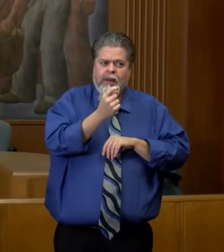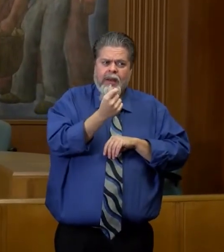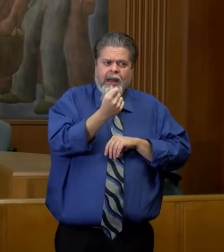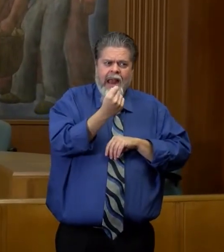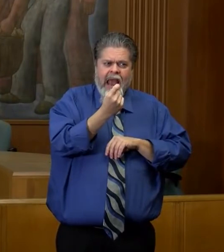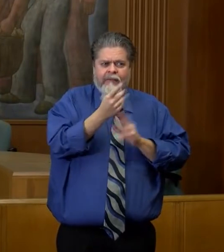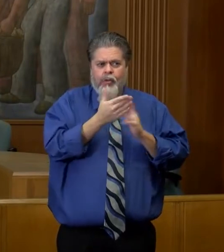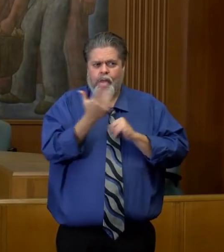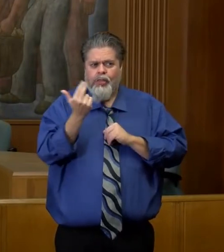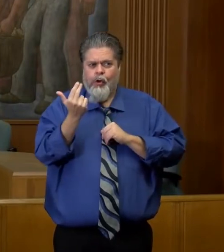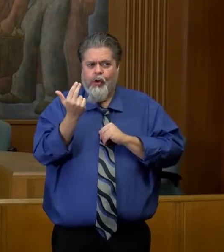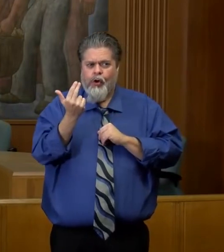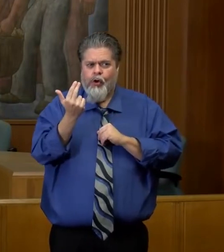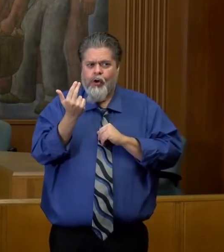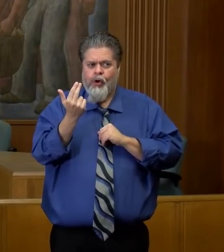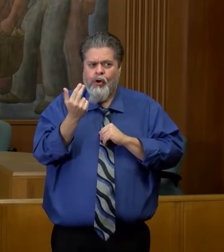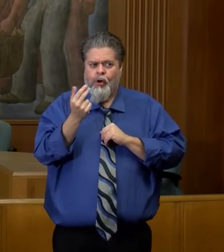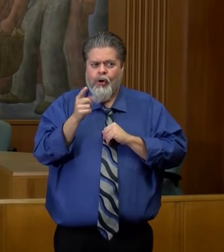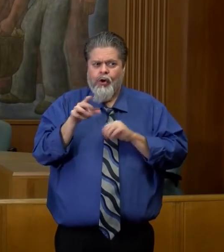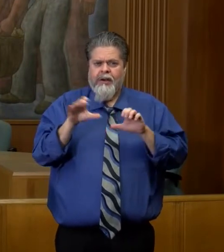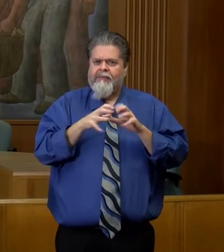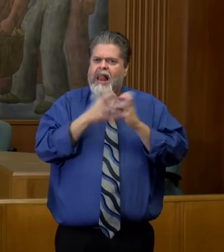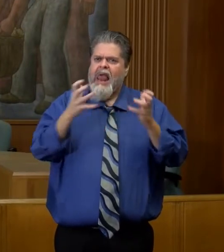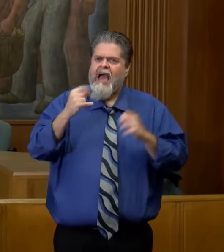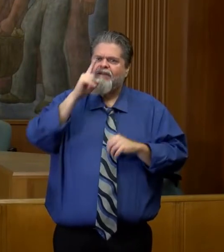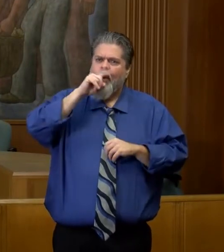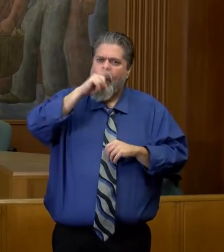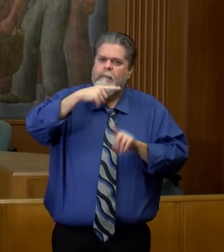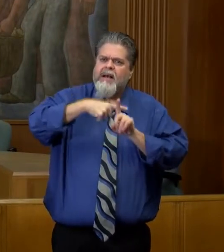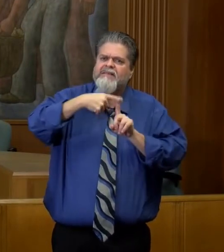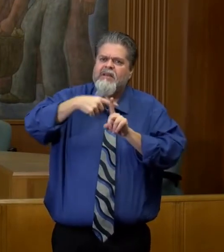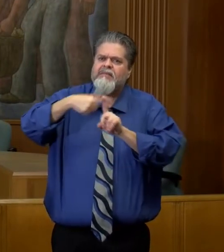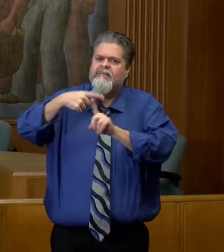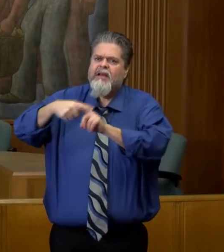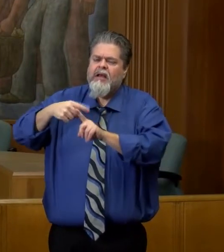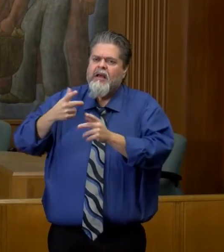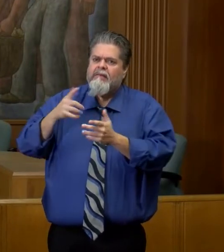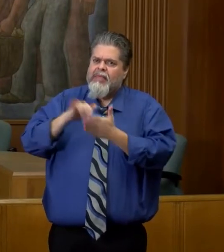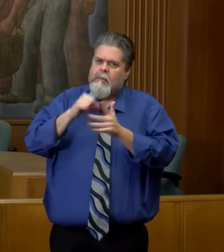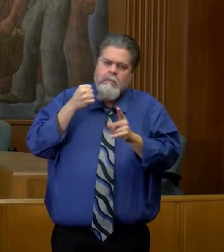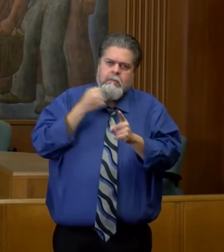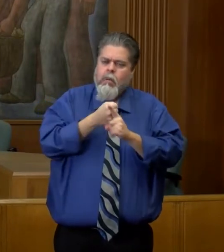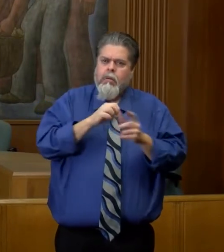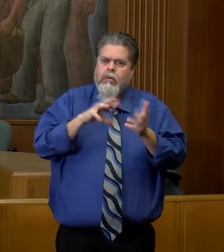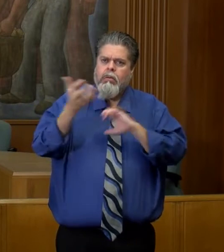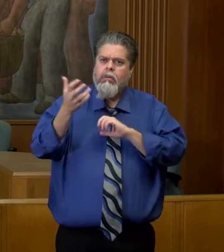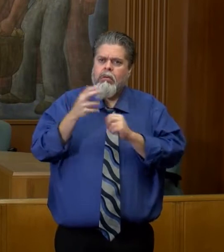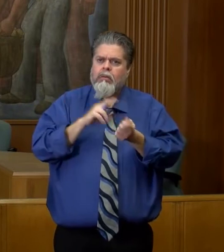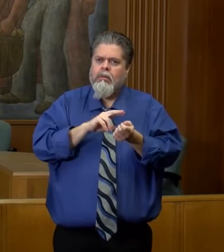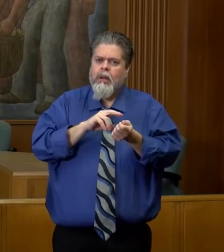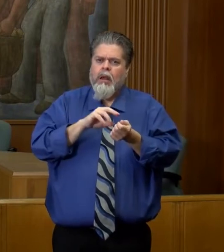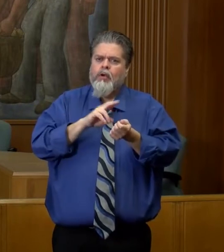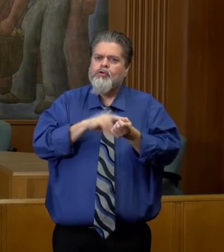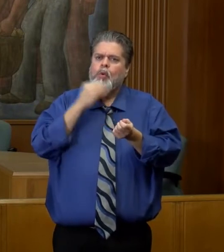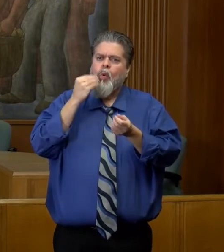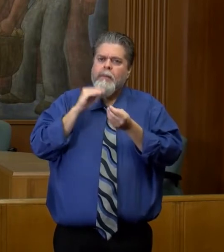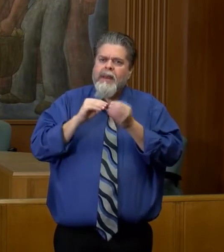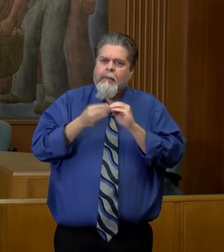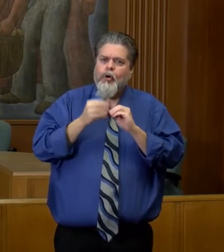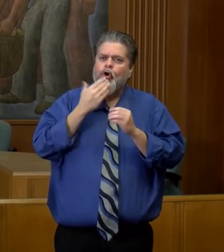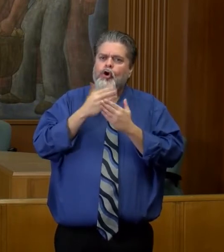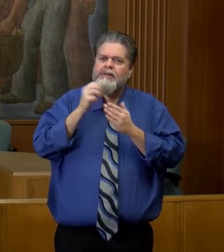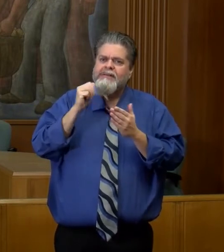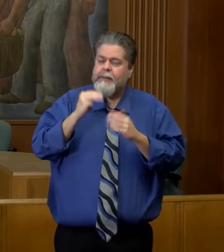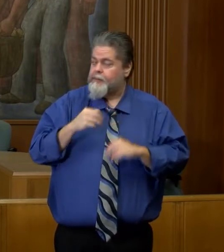13th? It's out of false positives, and did that affect the centers and testing numbers? So the question is